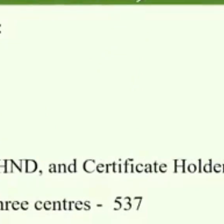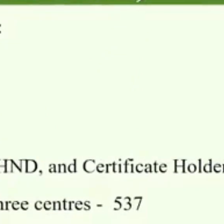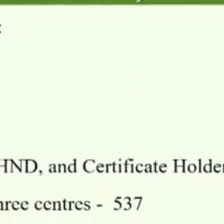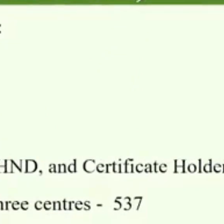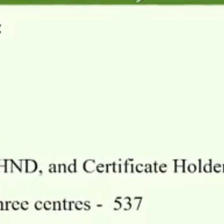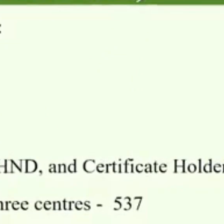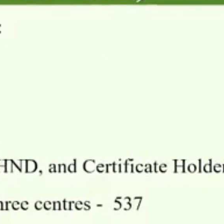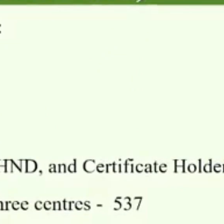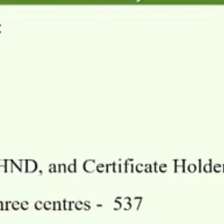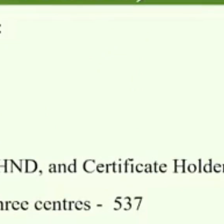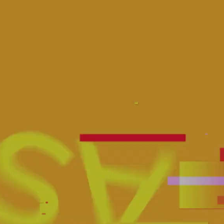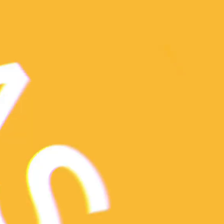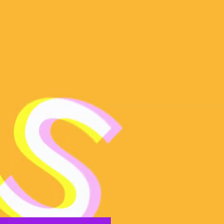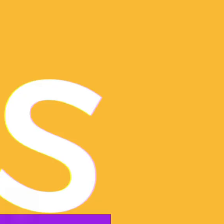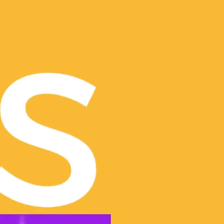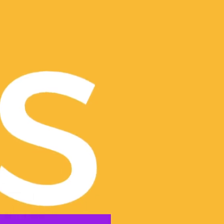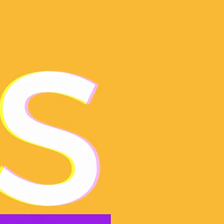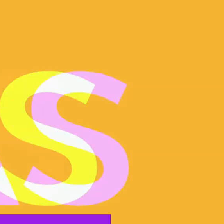vegetables were banned from the European market.